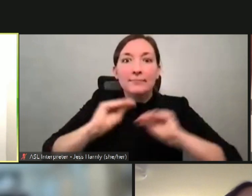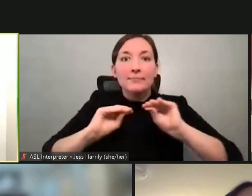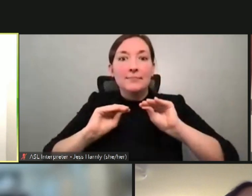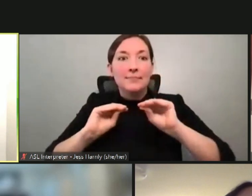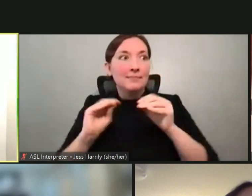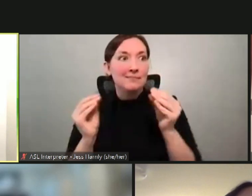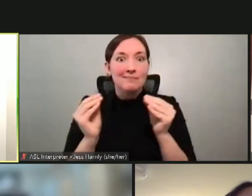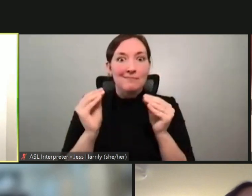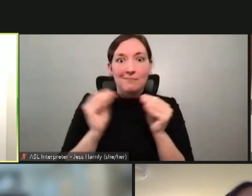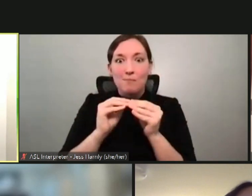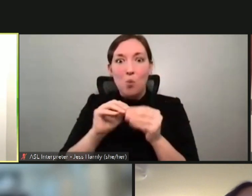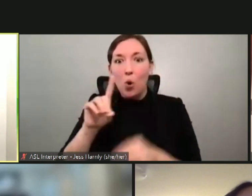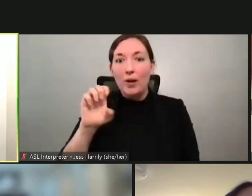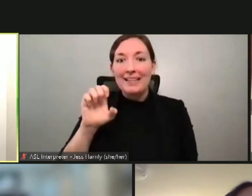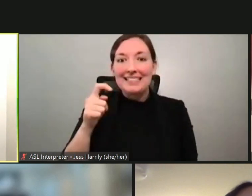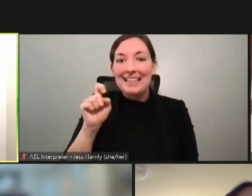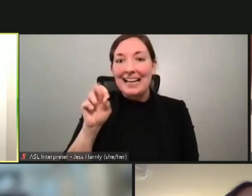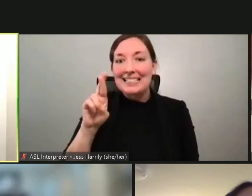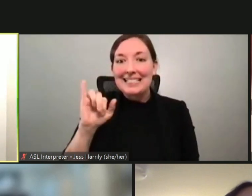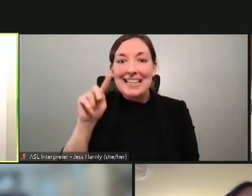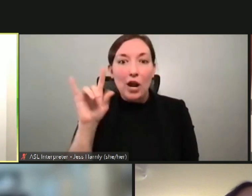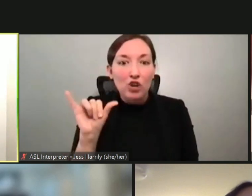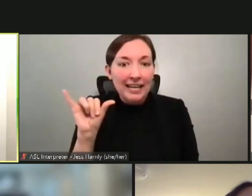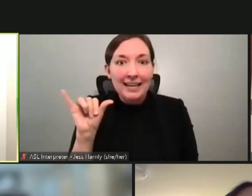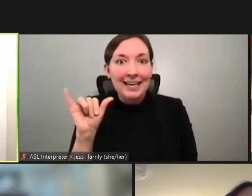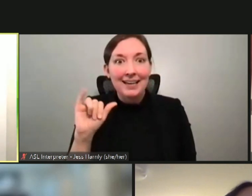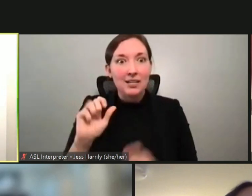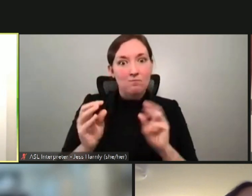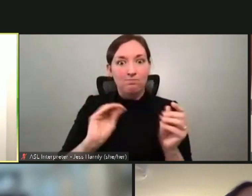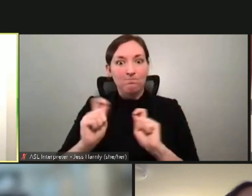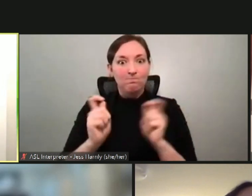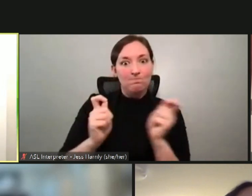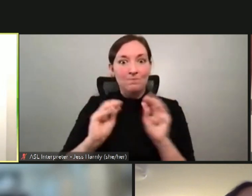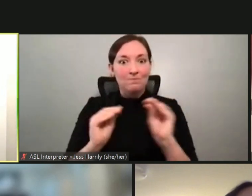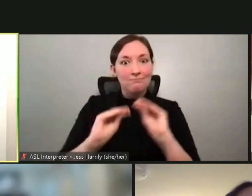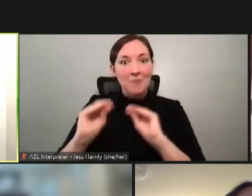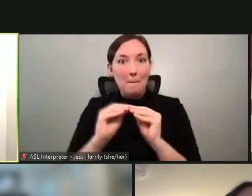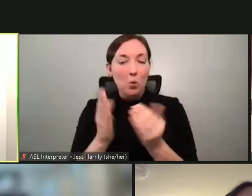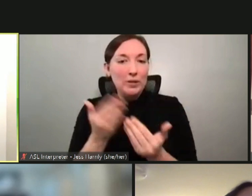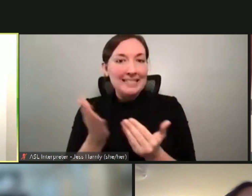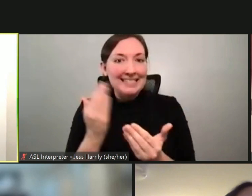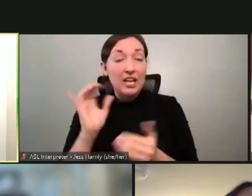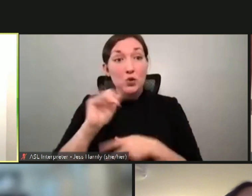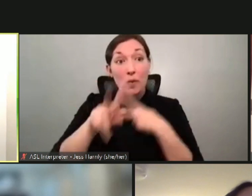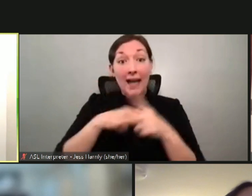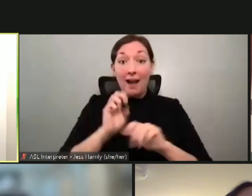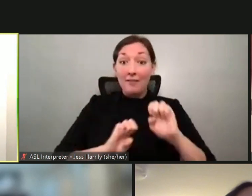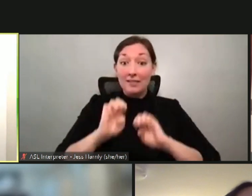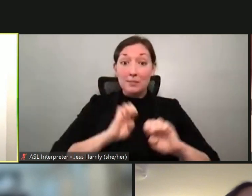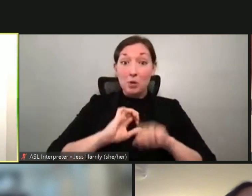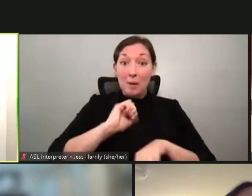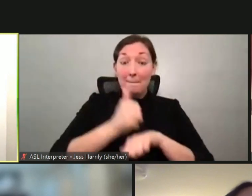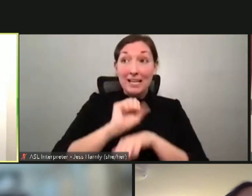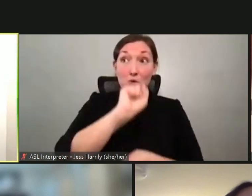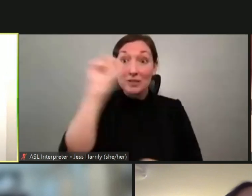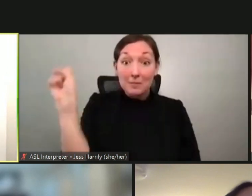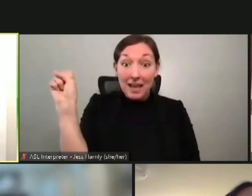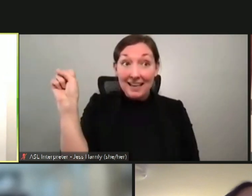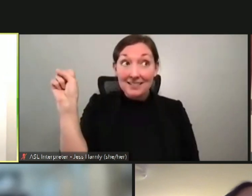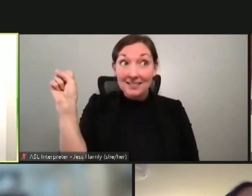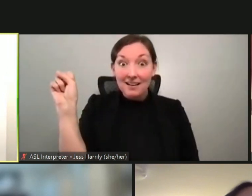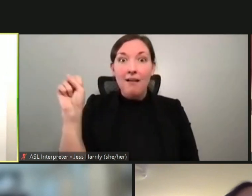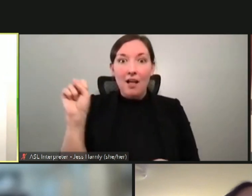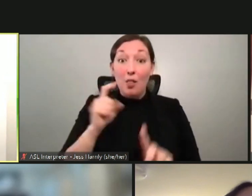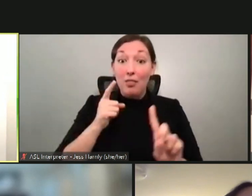dexterity. Um, the end result of that kind of experiment based around the space was stop sending legs to